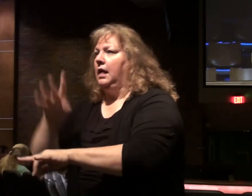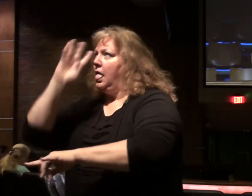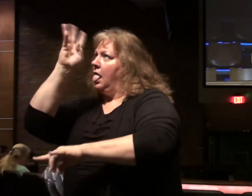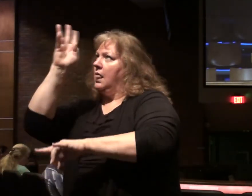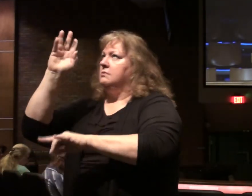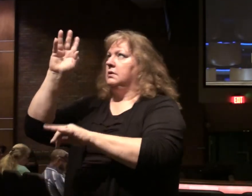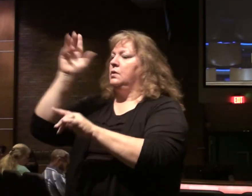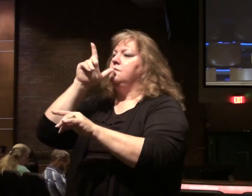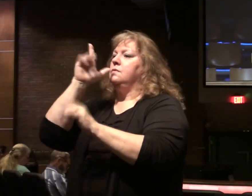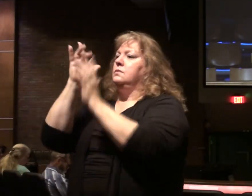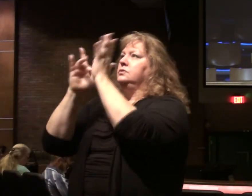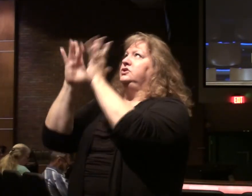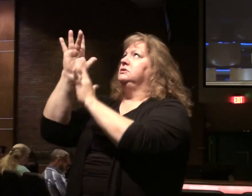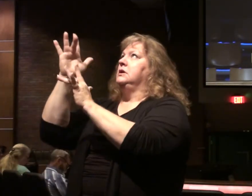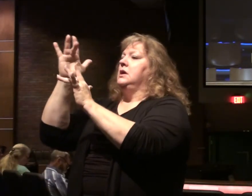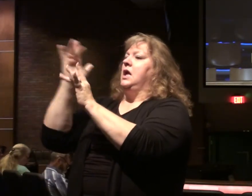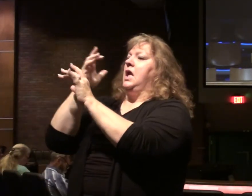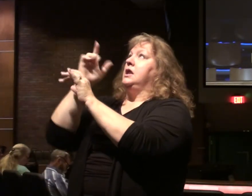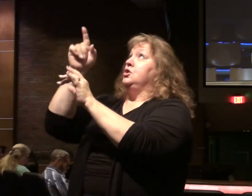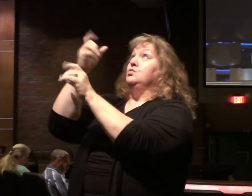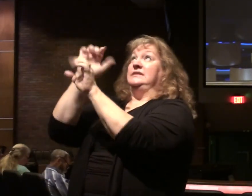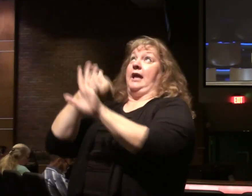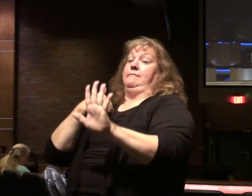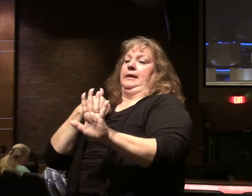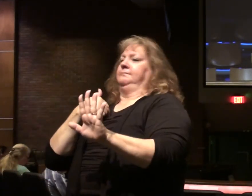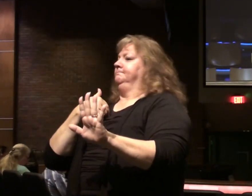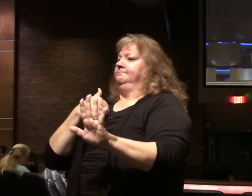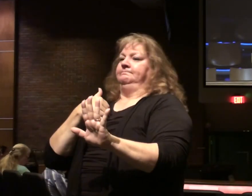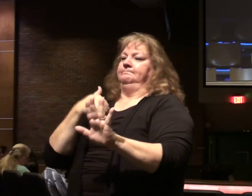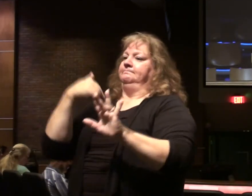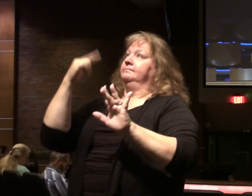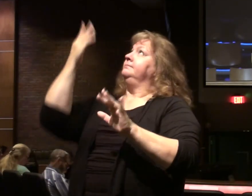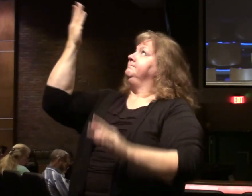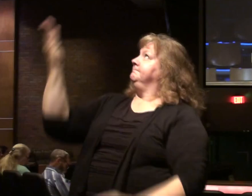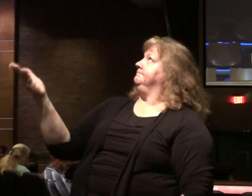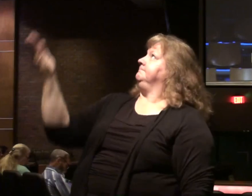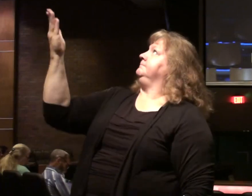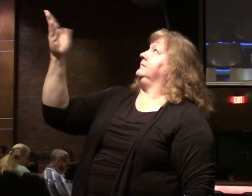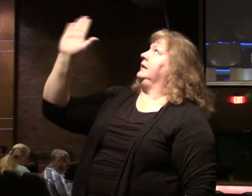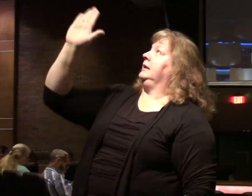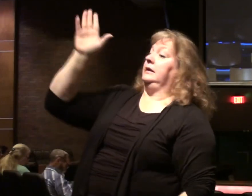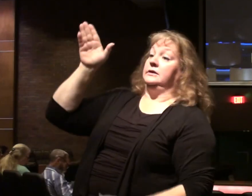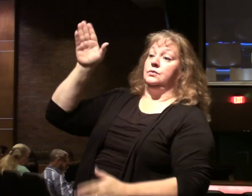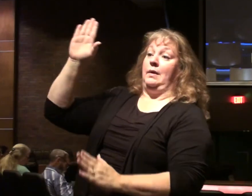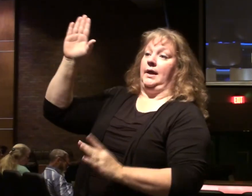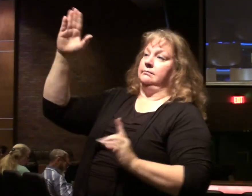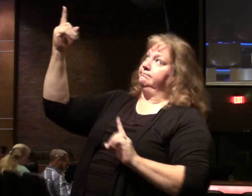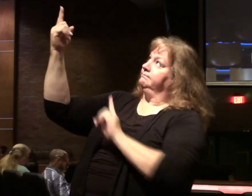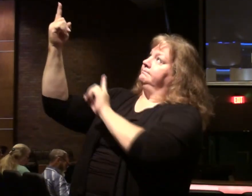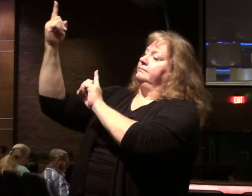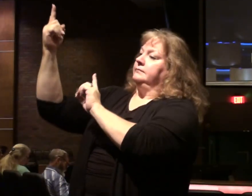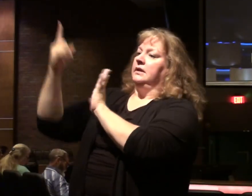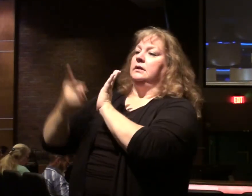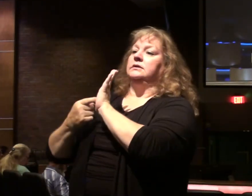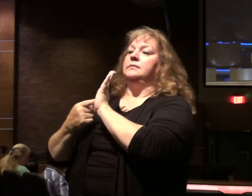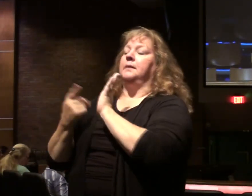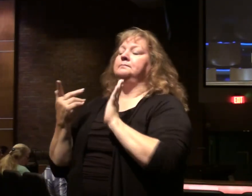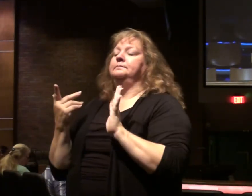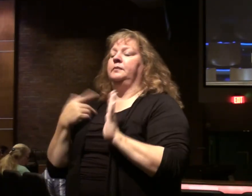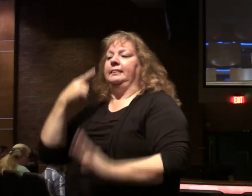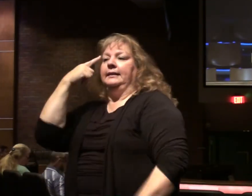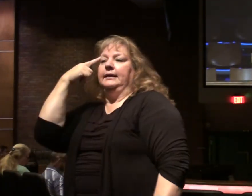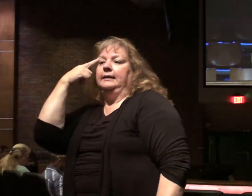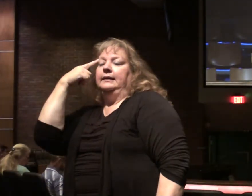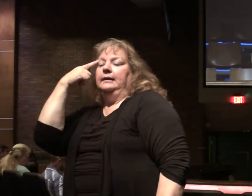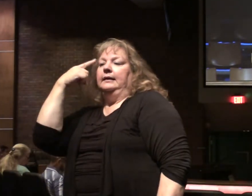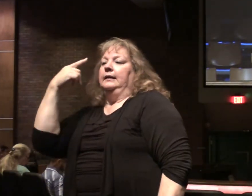imagination and think you can be saved by Him. You must come to Him as who He is on His terms. Sometimes we talk about the